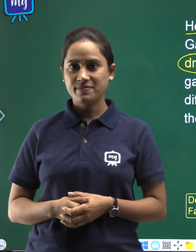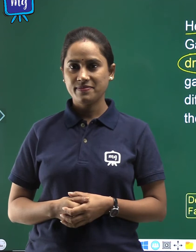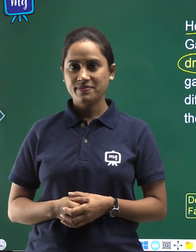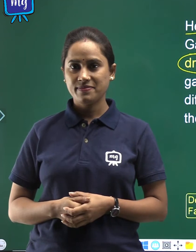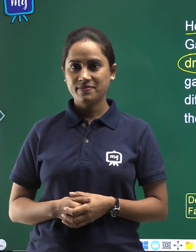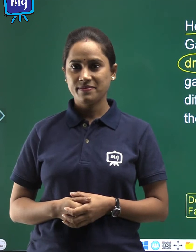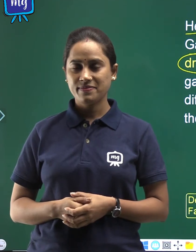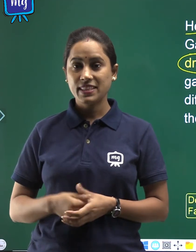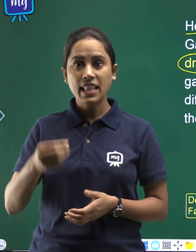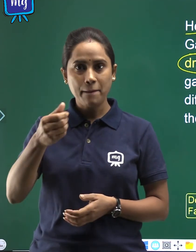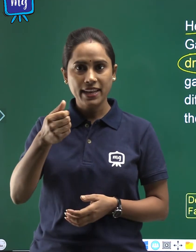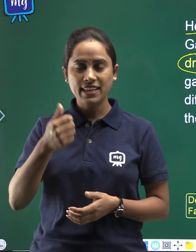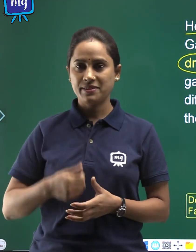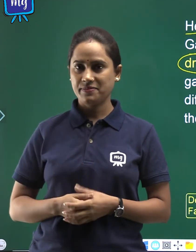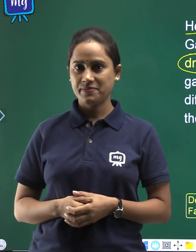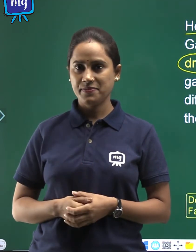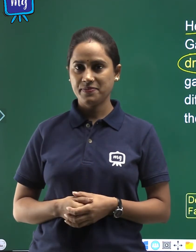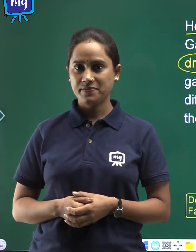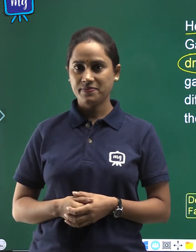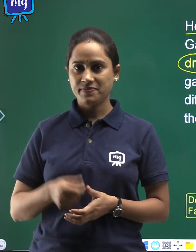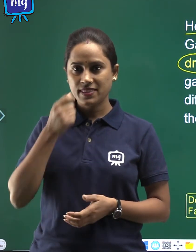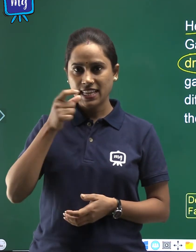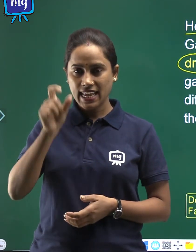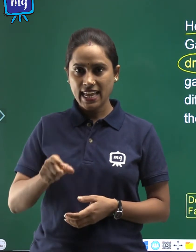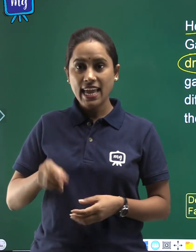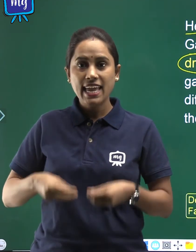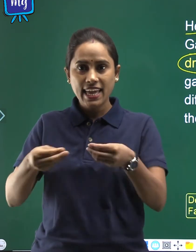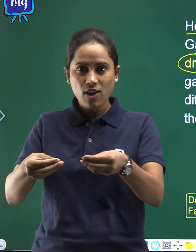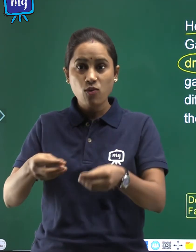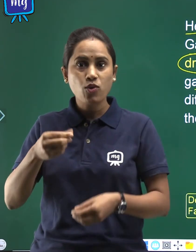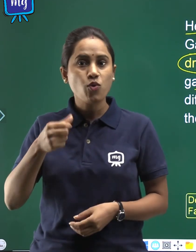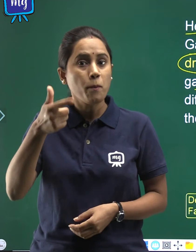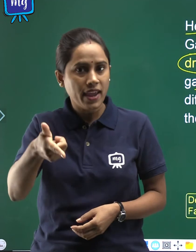The money he gave to pay.